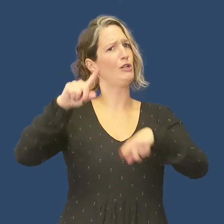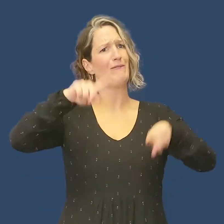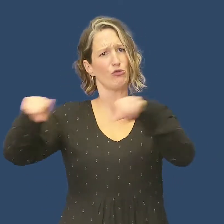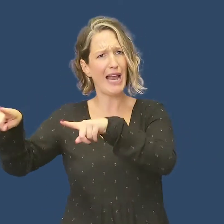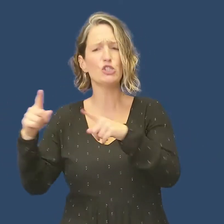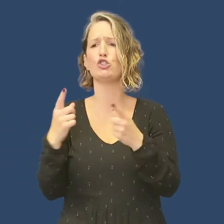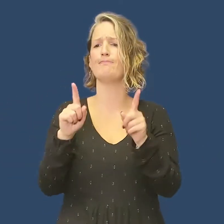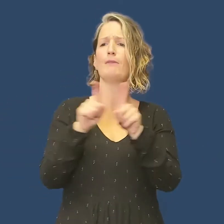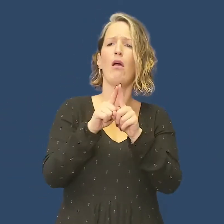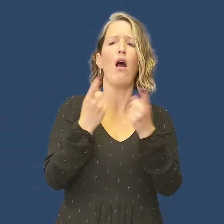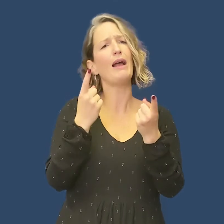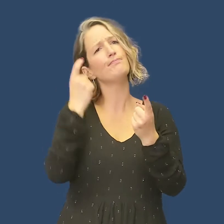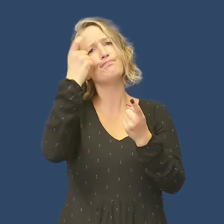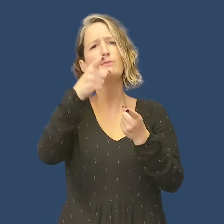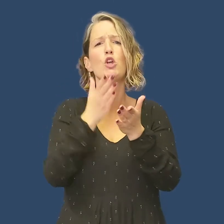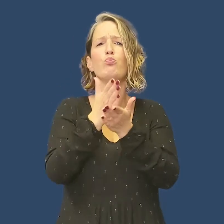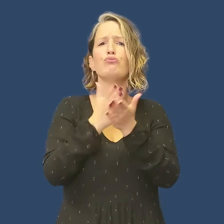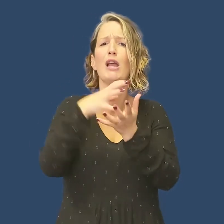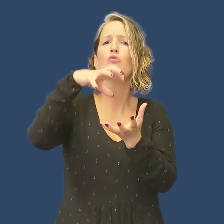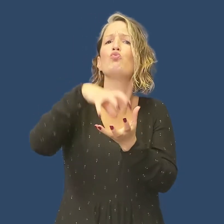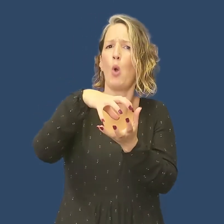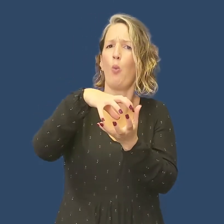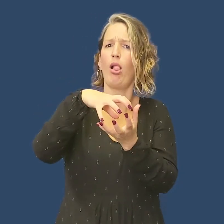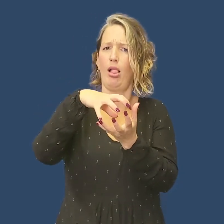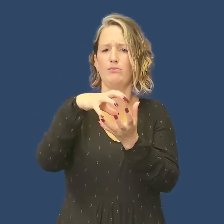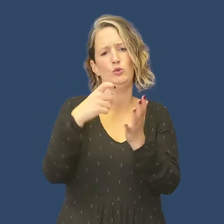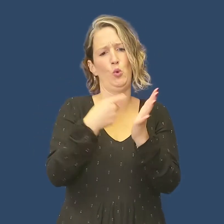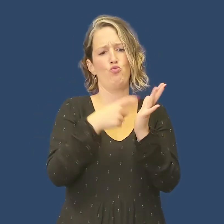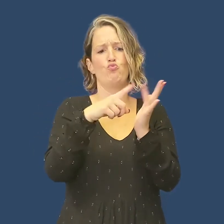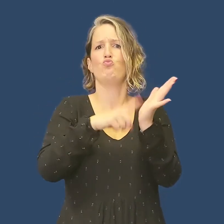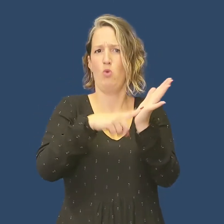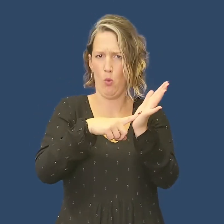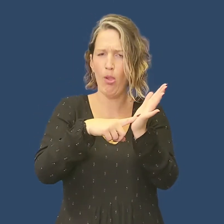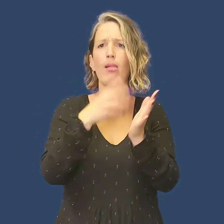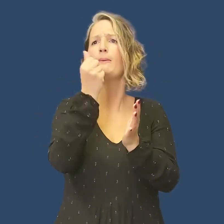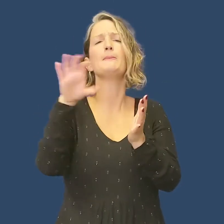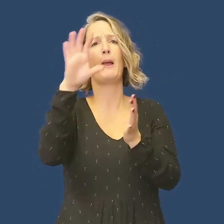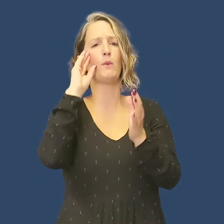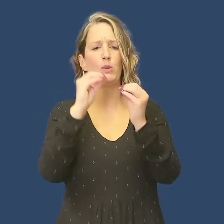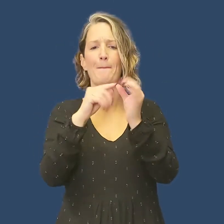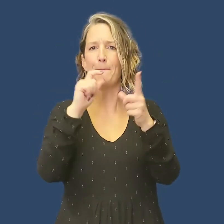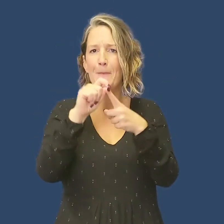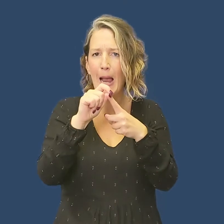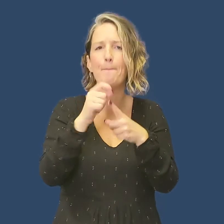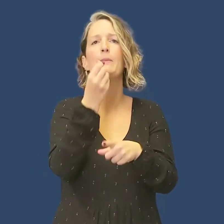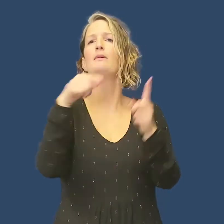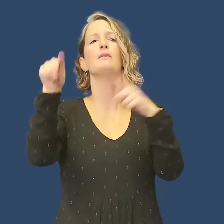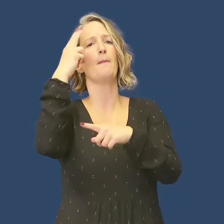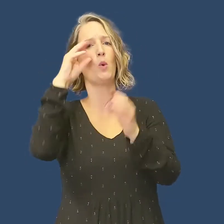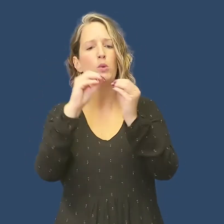this type of variation in English as well. If we take the example of a bread roll, in some parts of the country it's called a BAP and in others